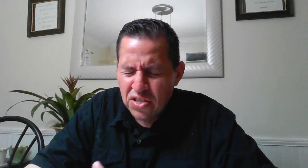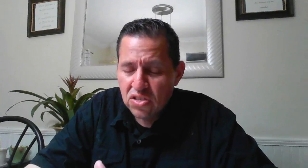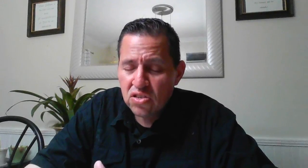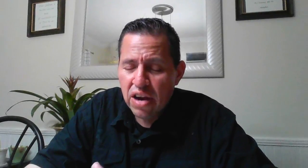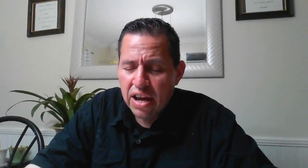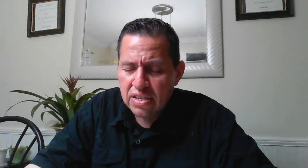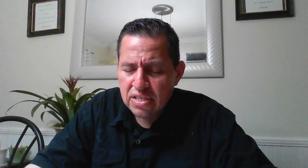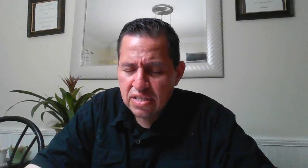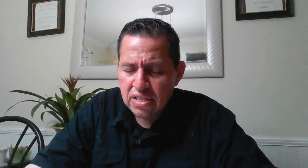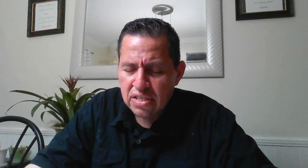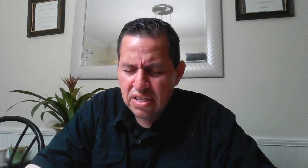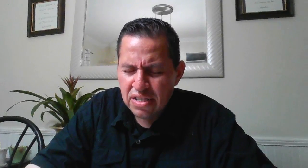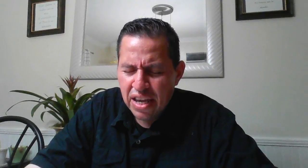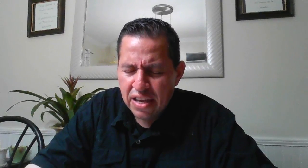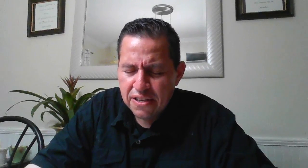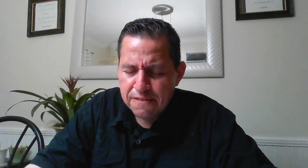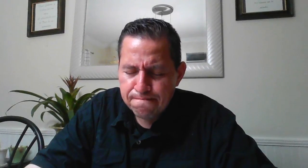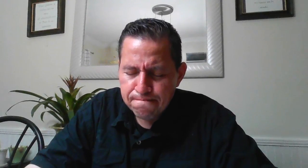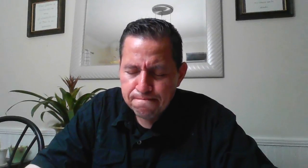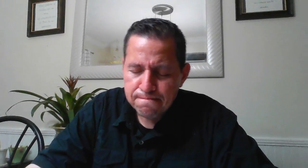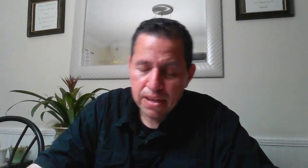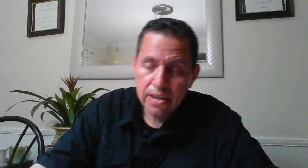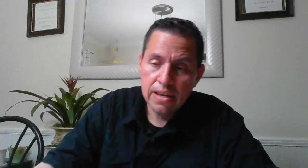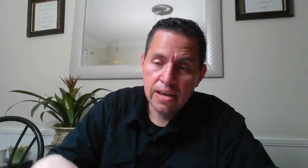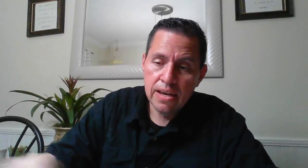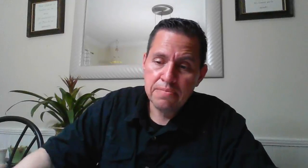jesus christ until the end amen